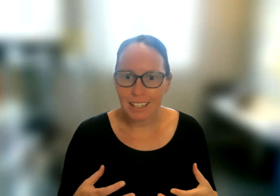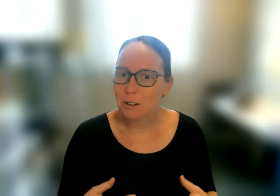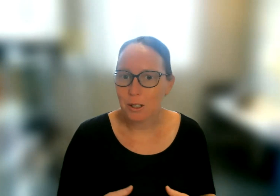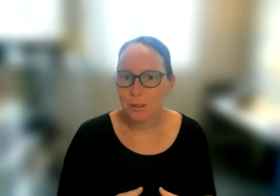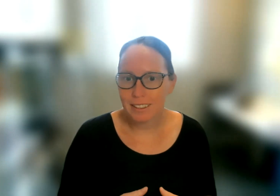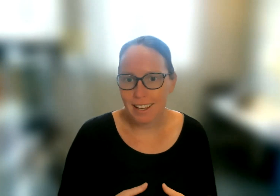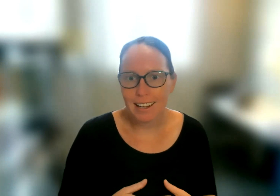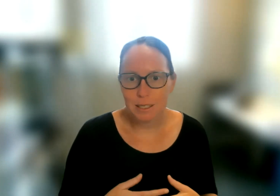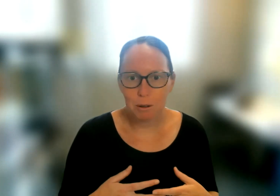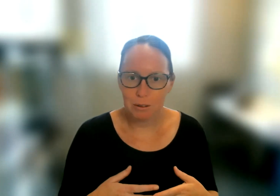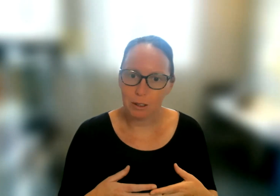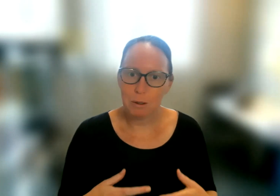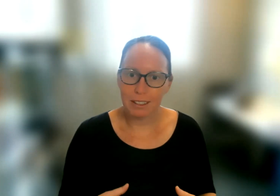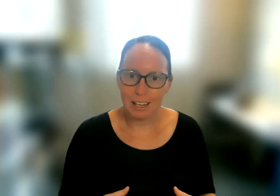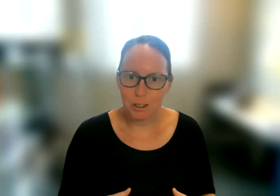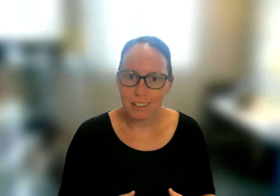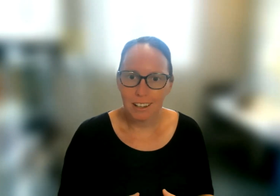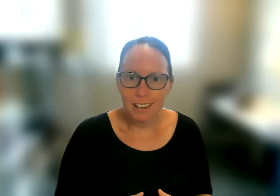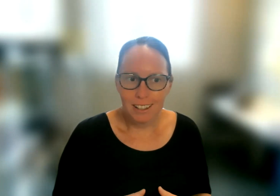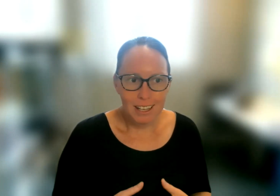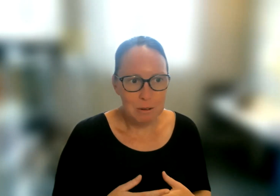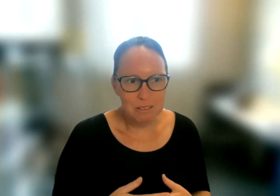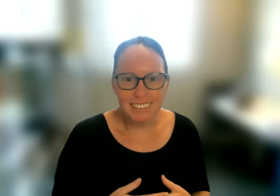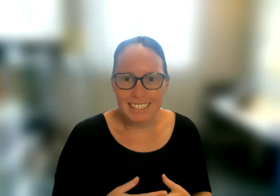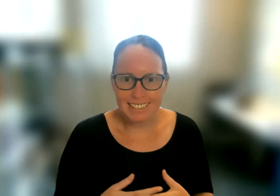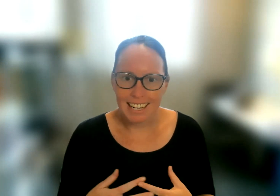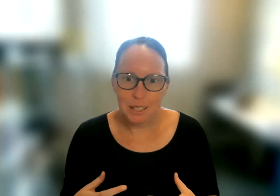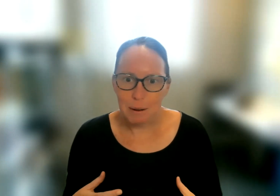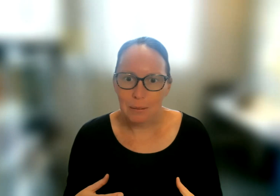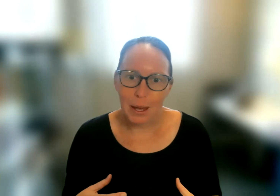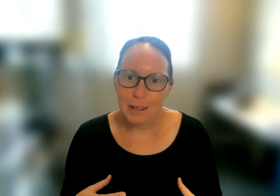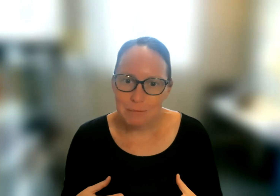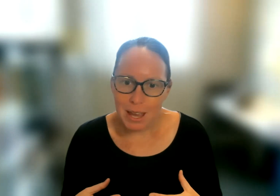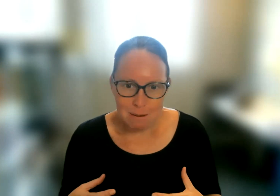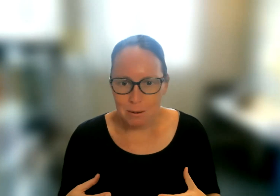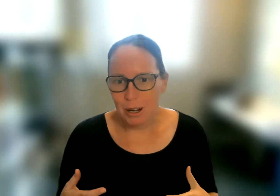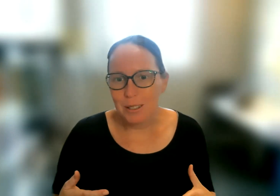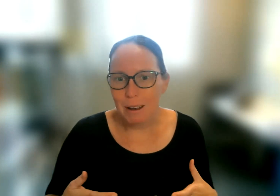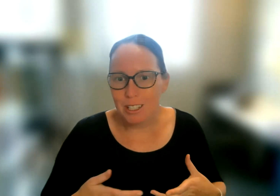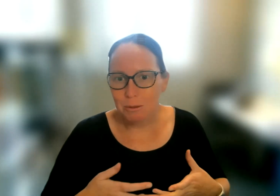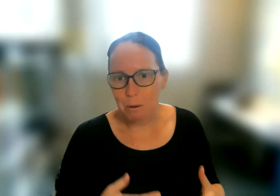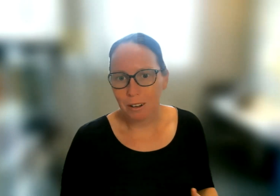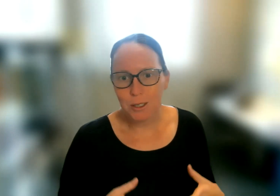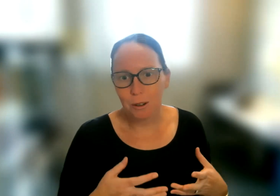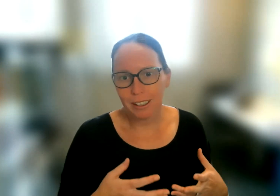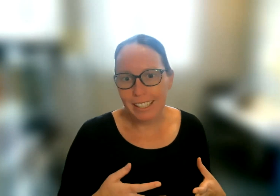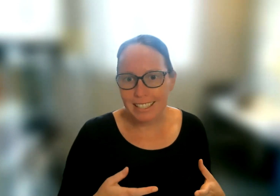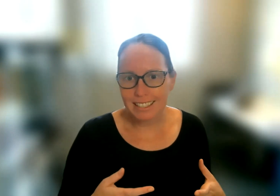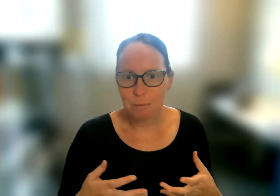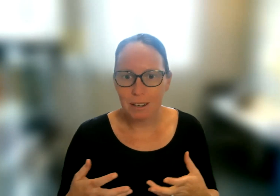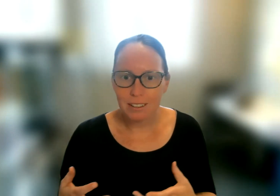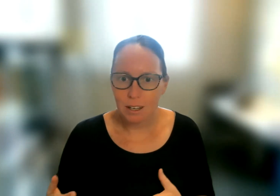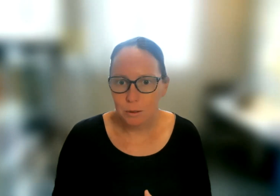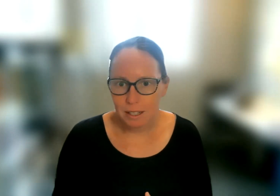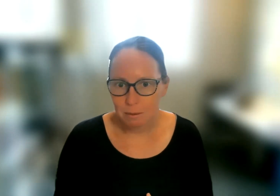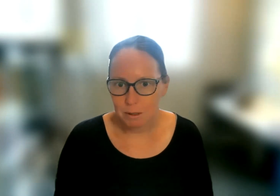to sign, who are using sign as part of their communication. We're really excited about that, but we know as much as we pour into our kids